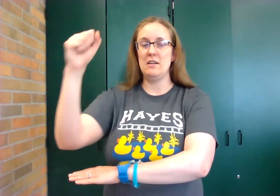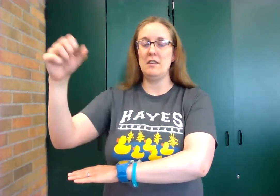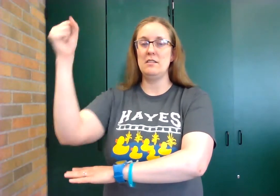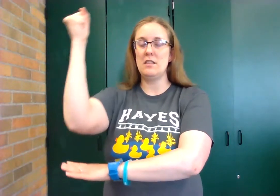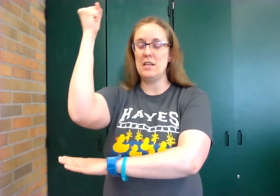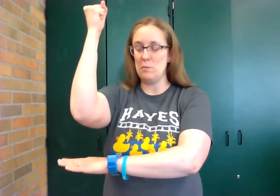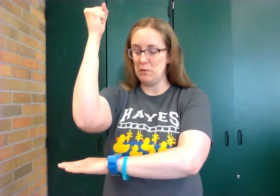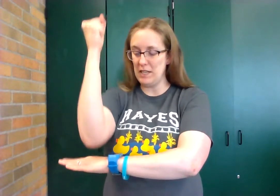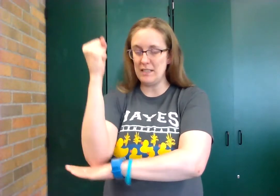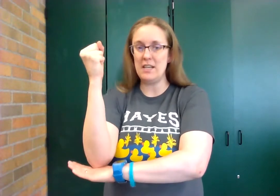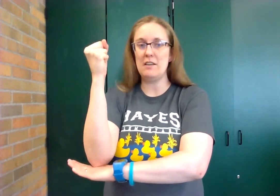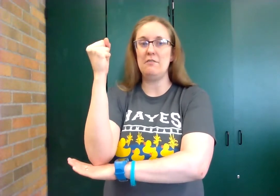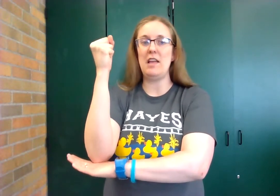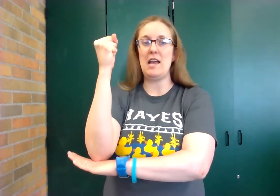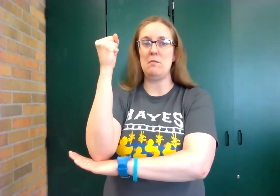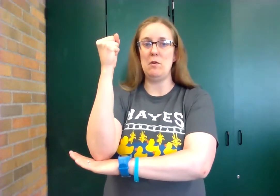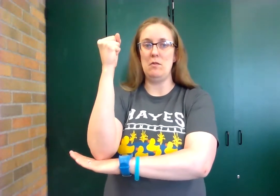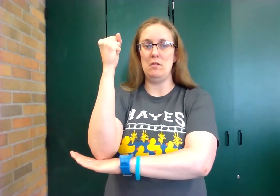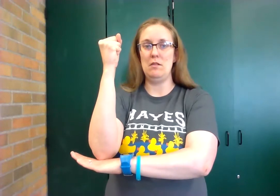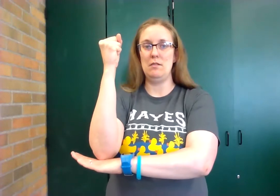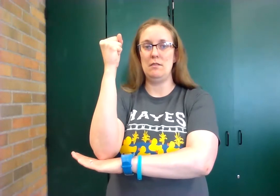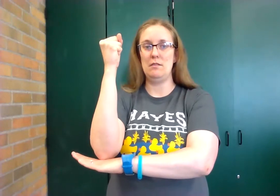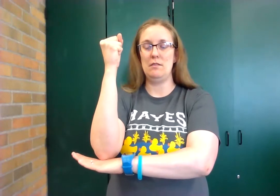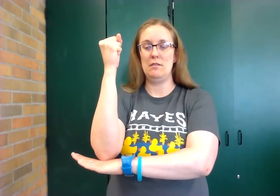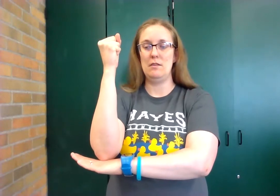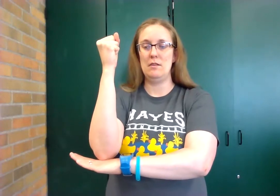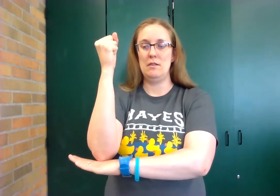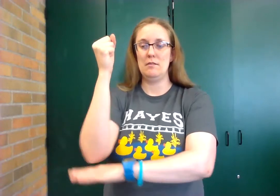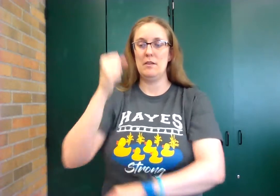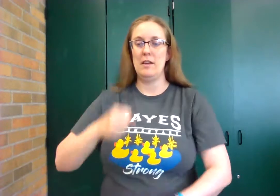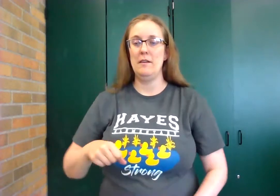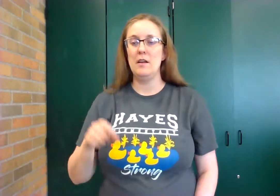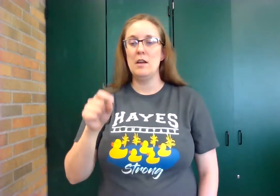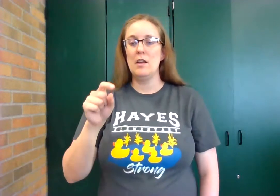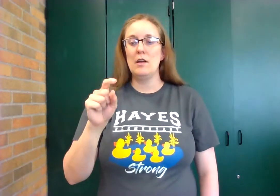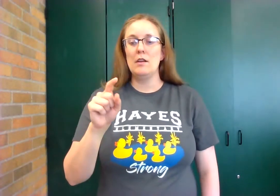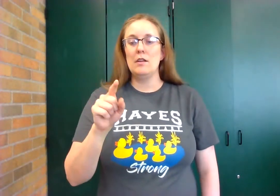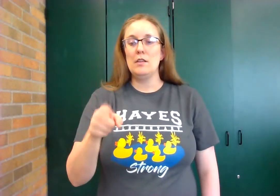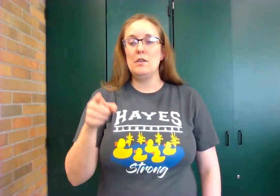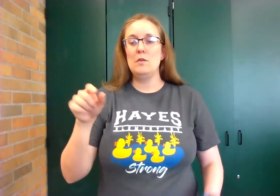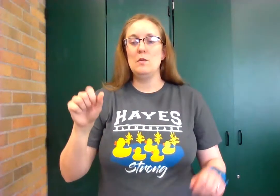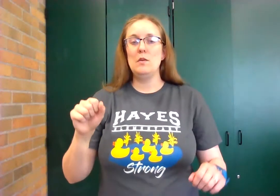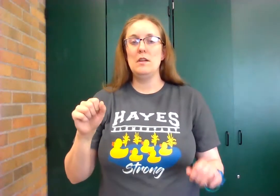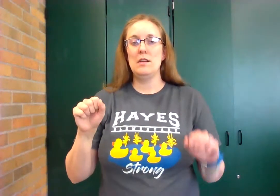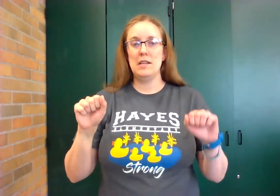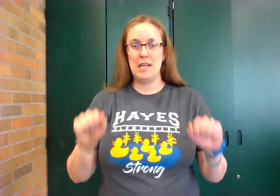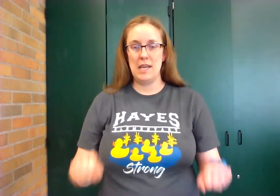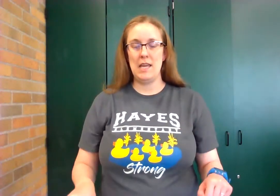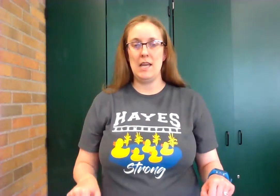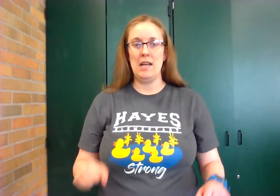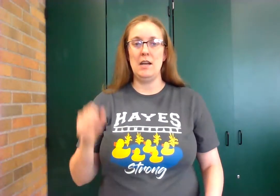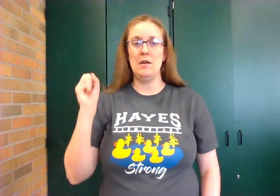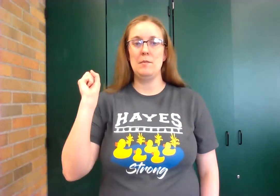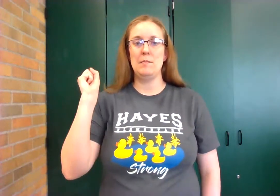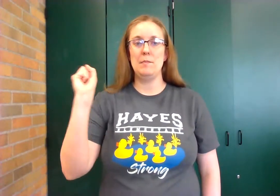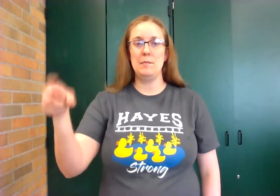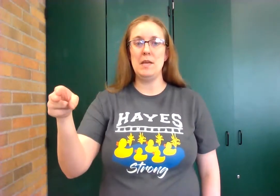and just like you're planting a flagpole okay you can beat